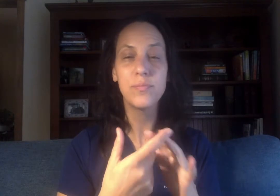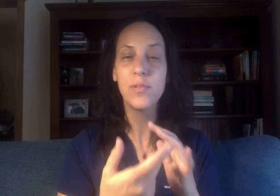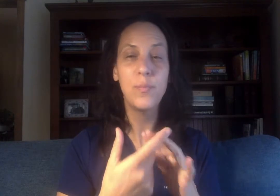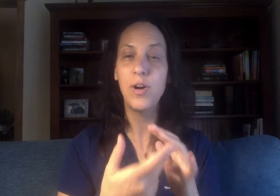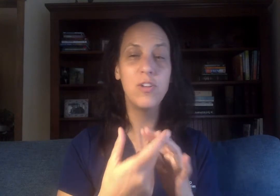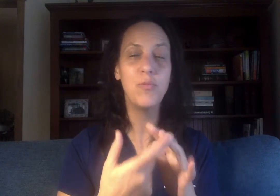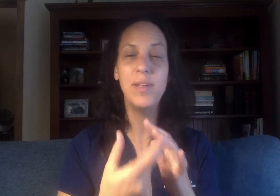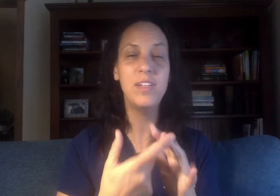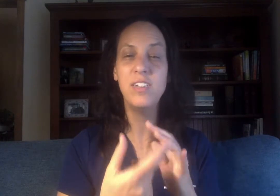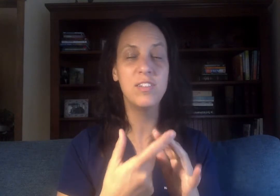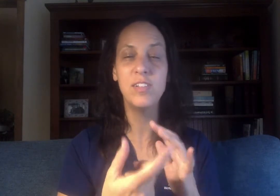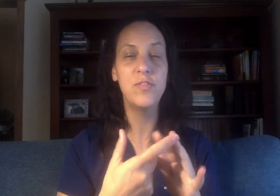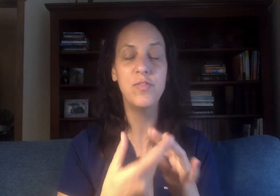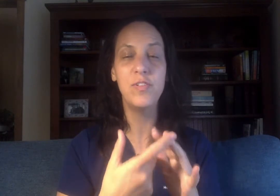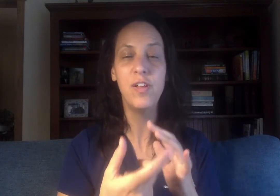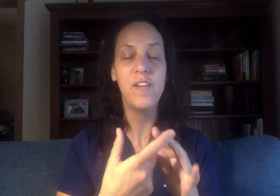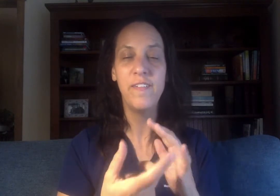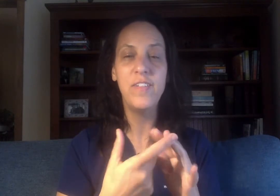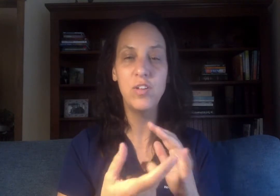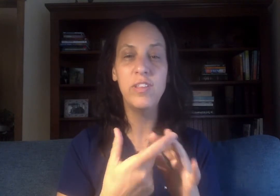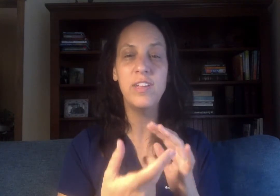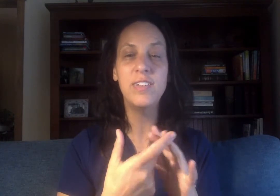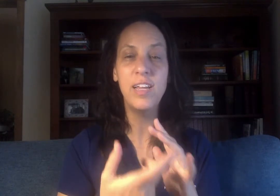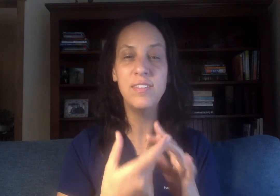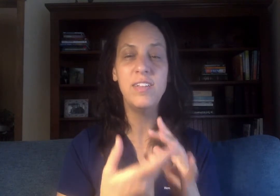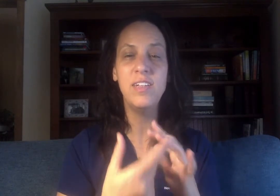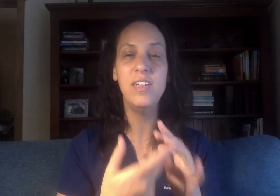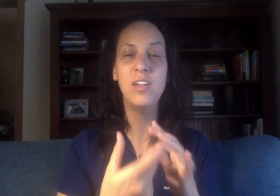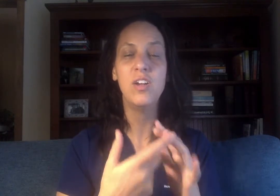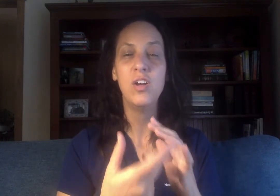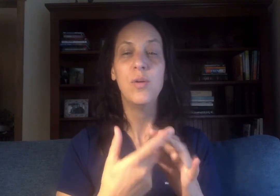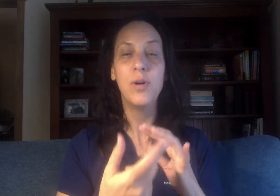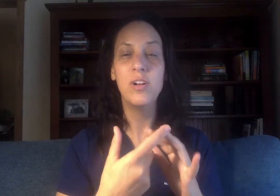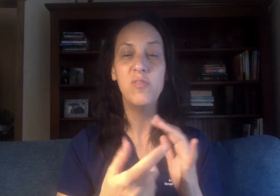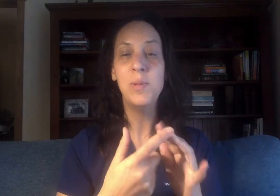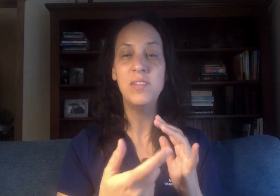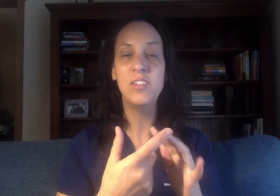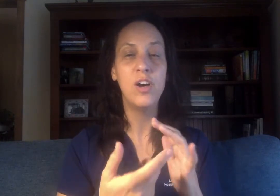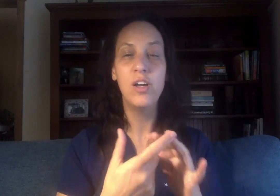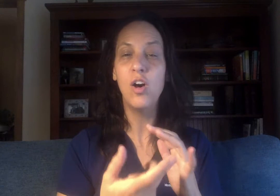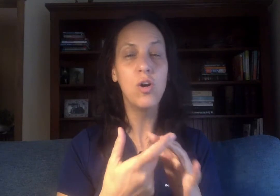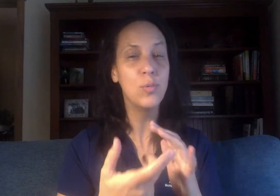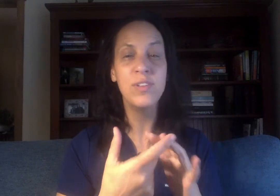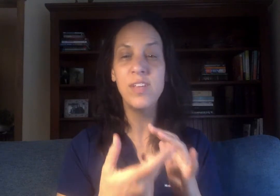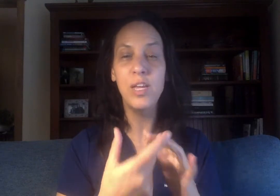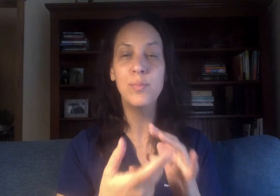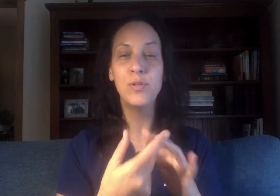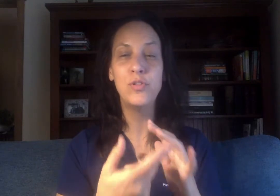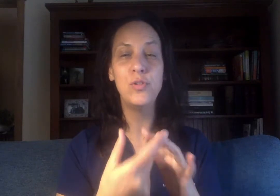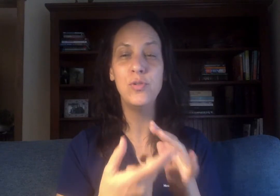Part of me doesn't even feel the intensity. Part of me is not always able to.